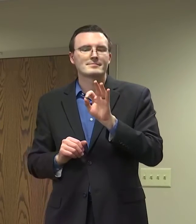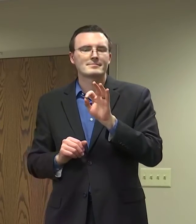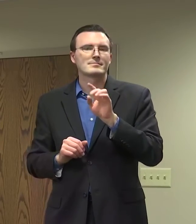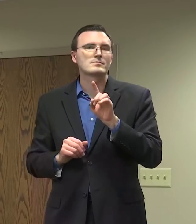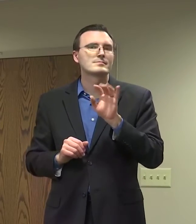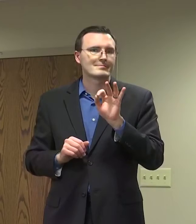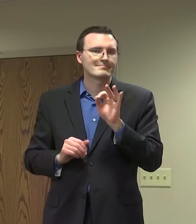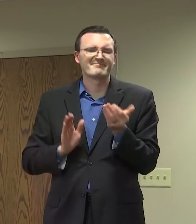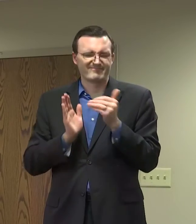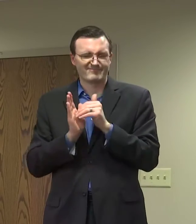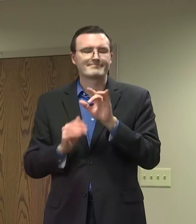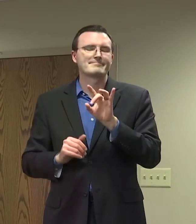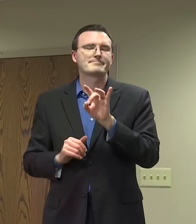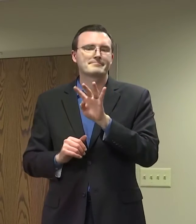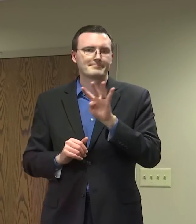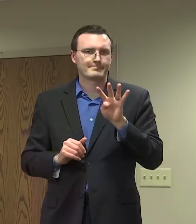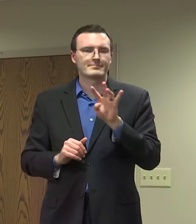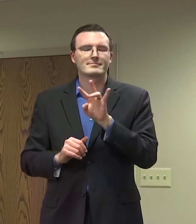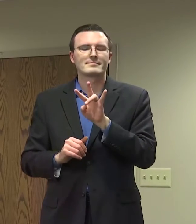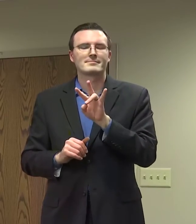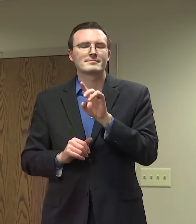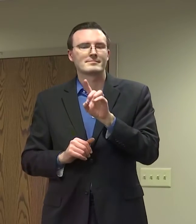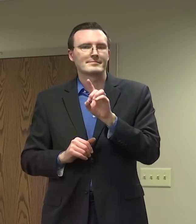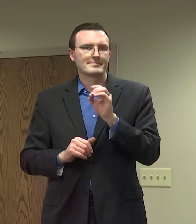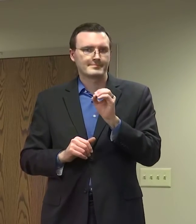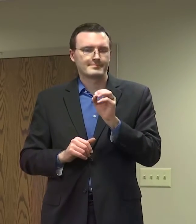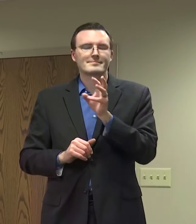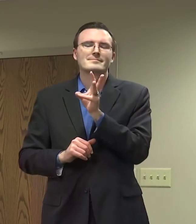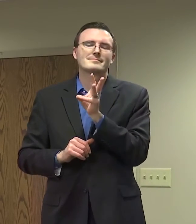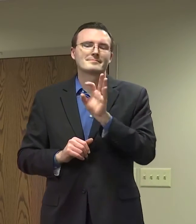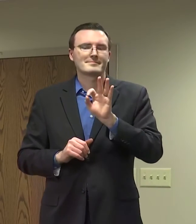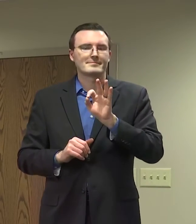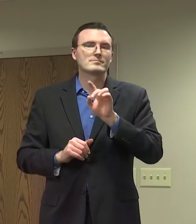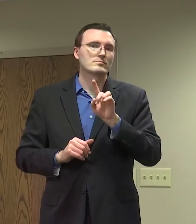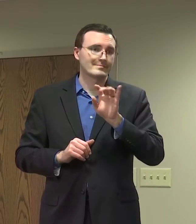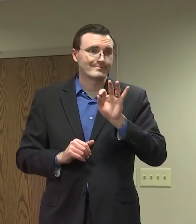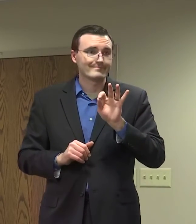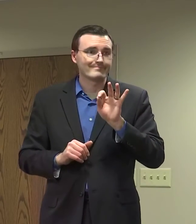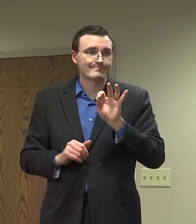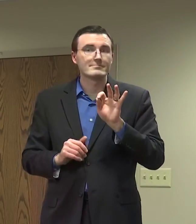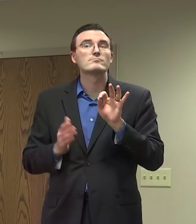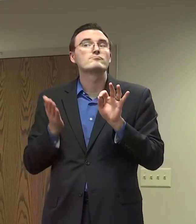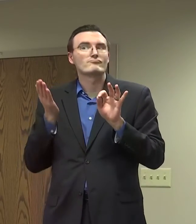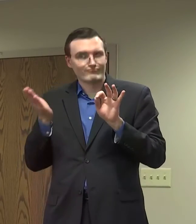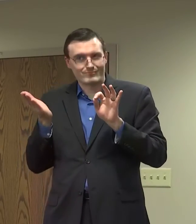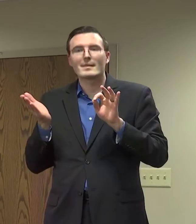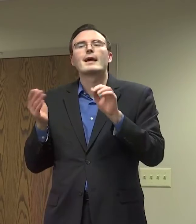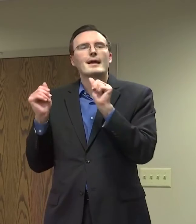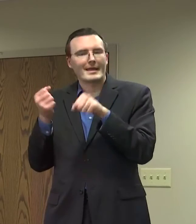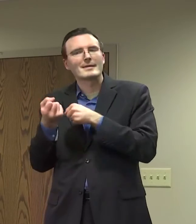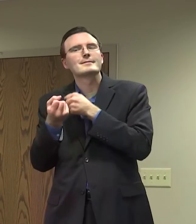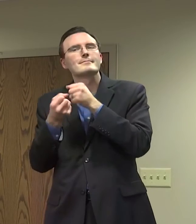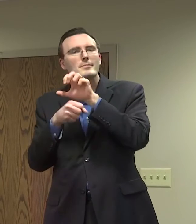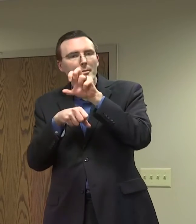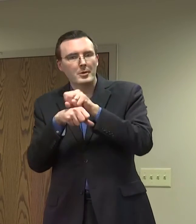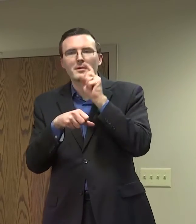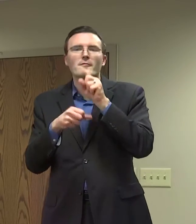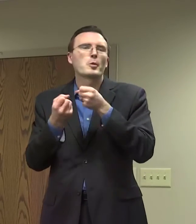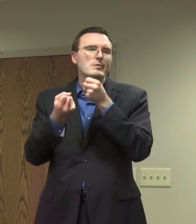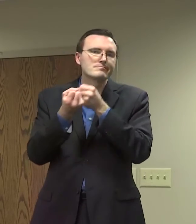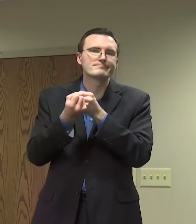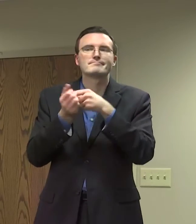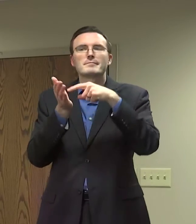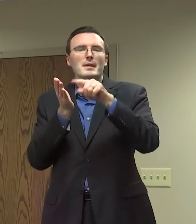844-710-6919. Another area that families are really struggling